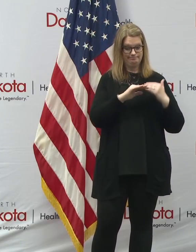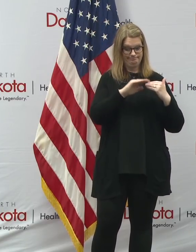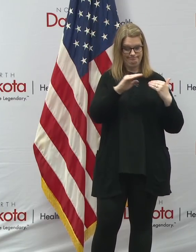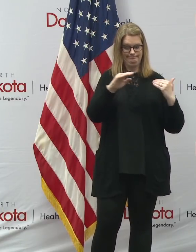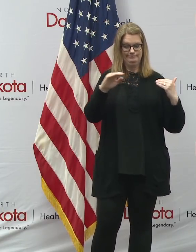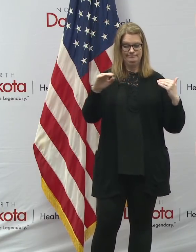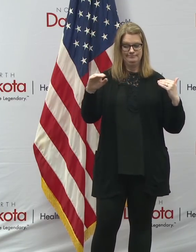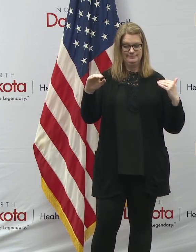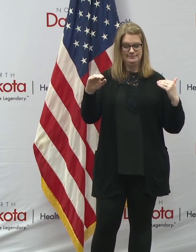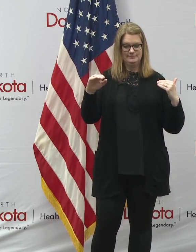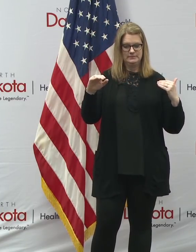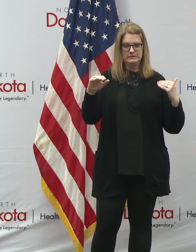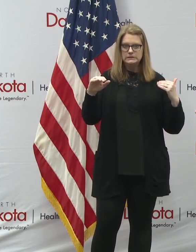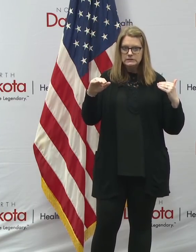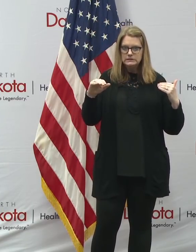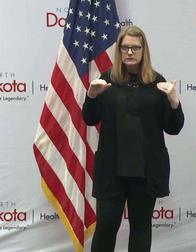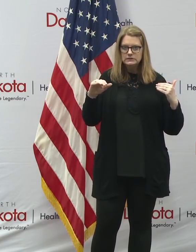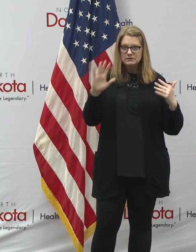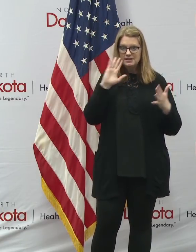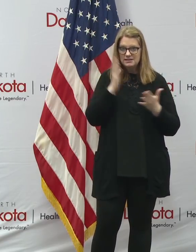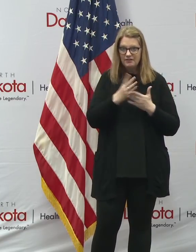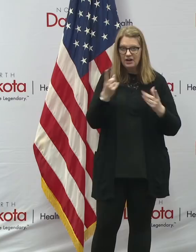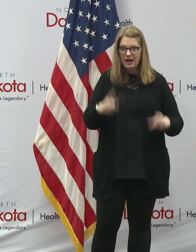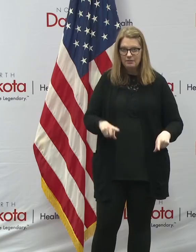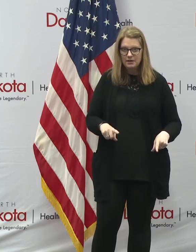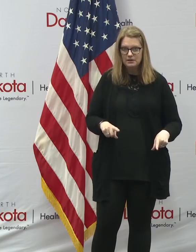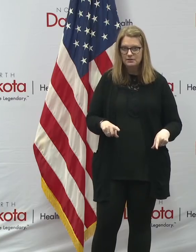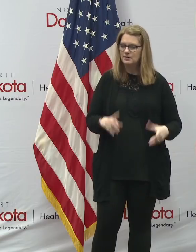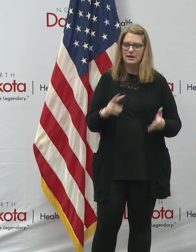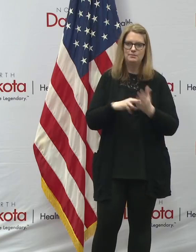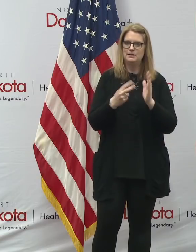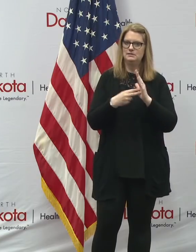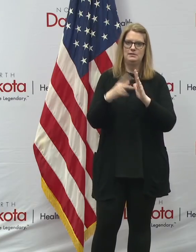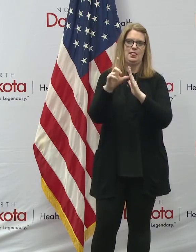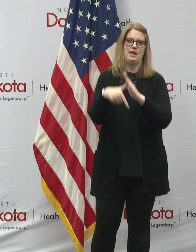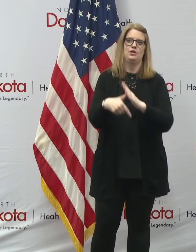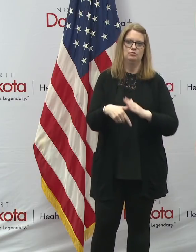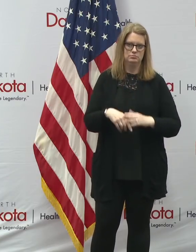doesn't tell us that, wow, it's never going to come here. It just might be coming later here.